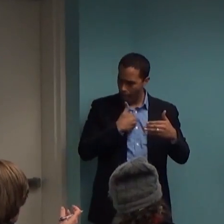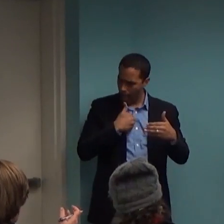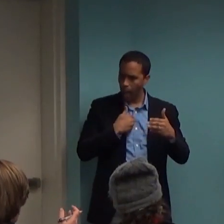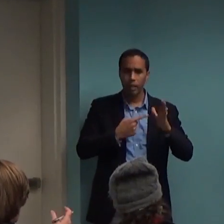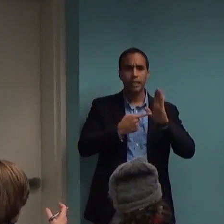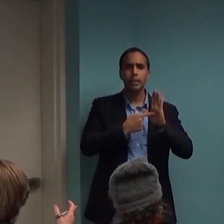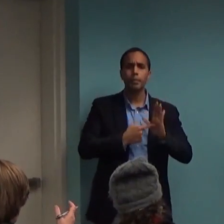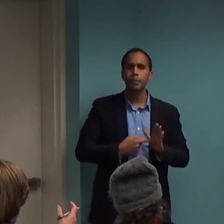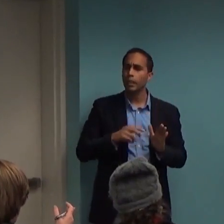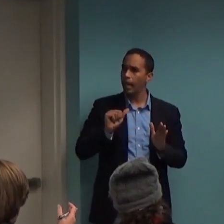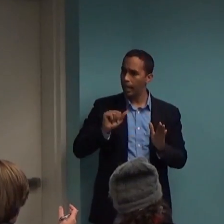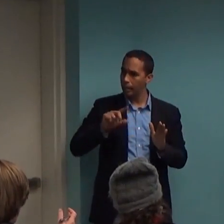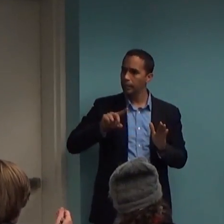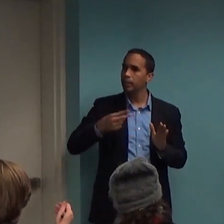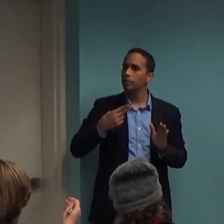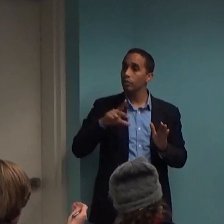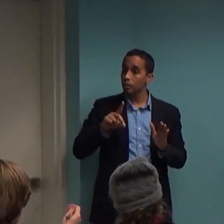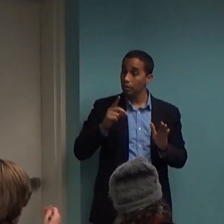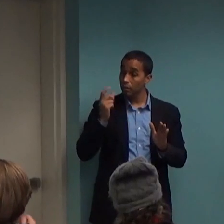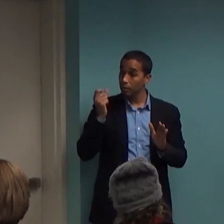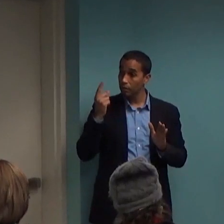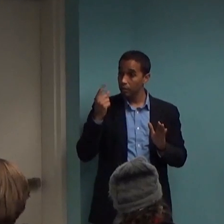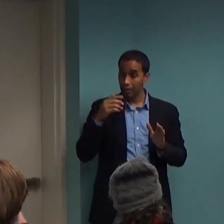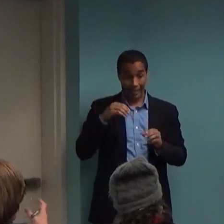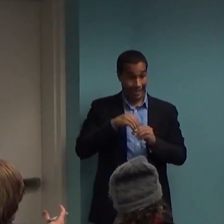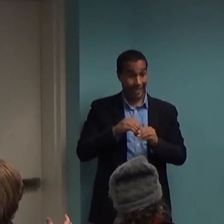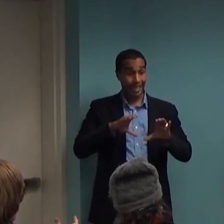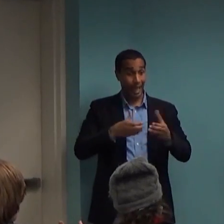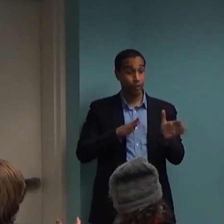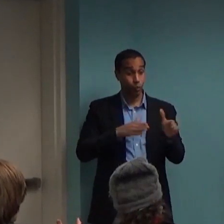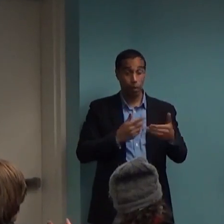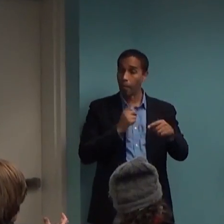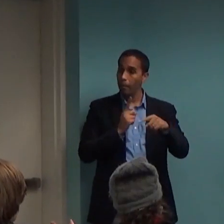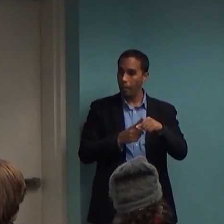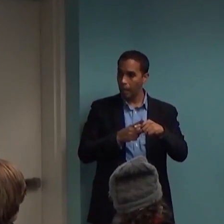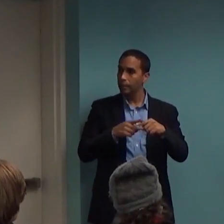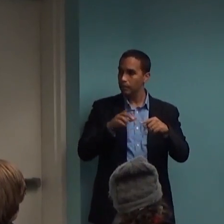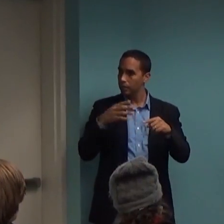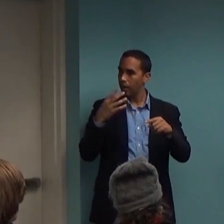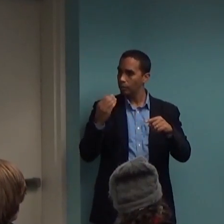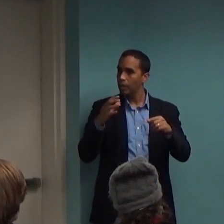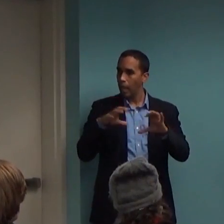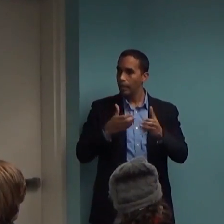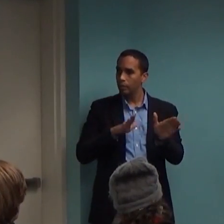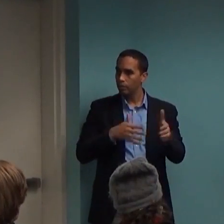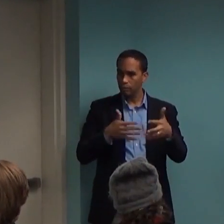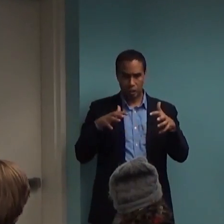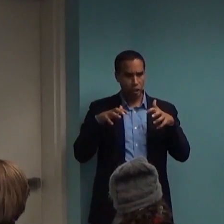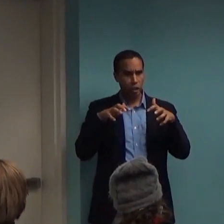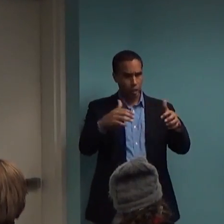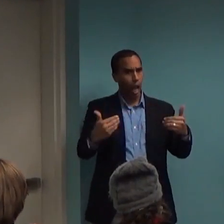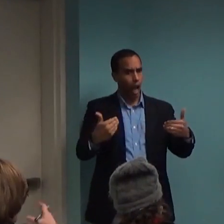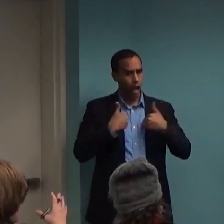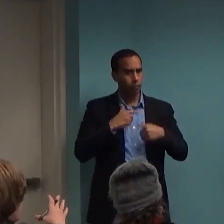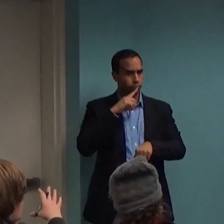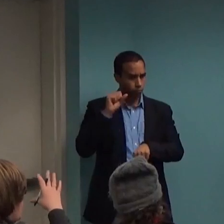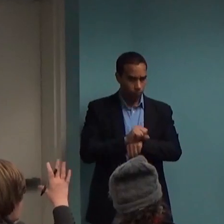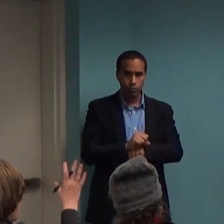much more than, mean, in the classroom. It just changed. It did change. Now I understand the whole world